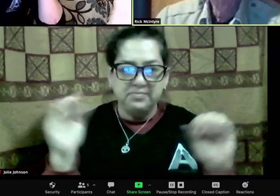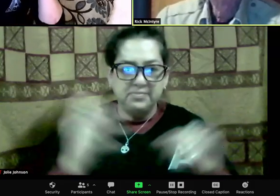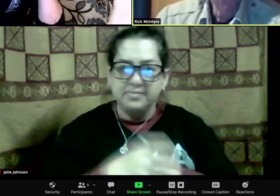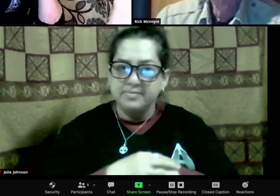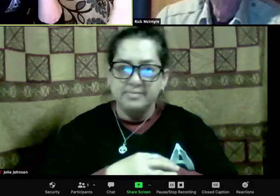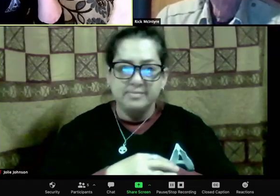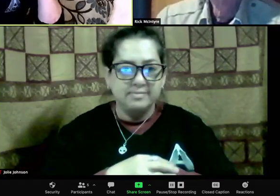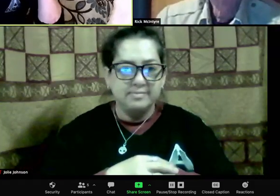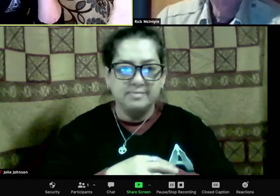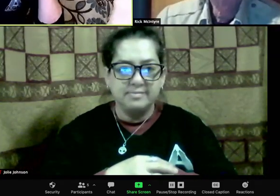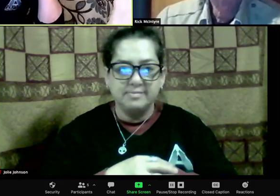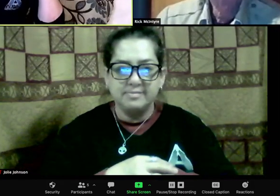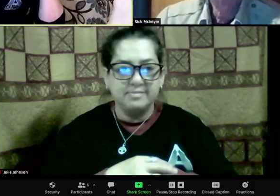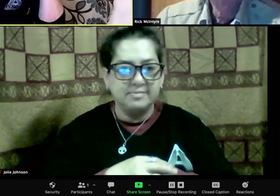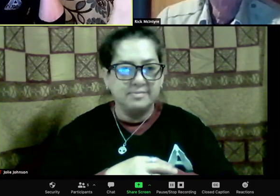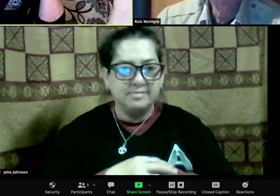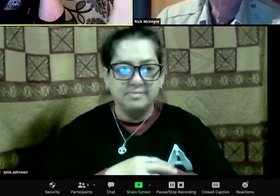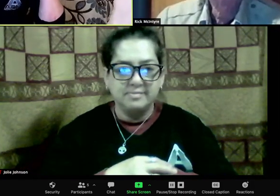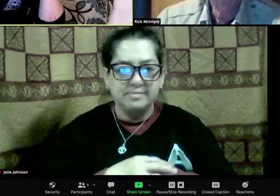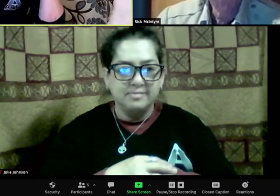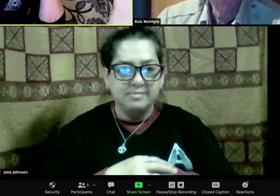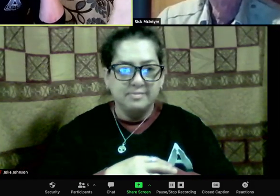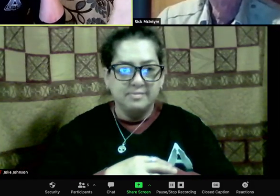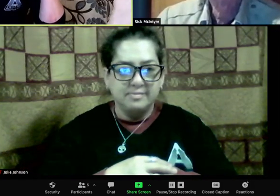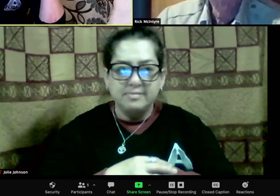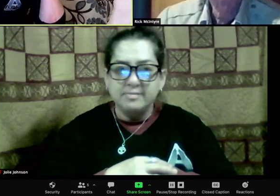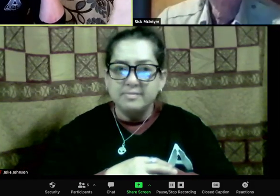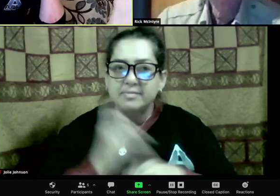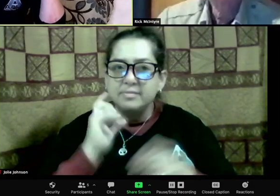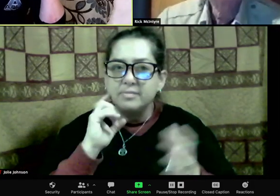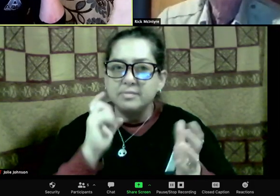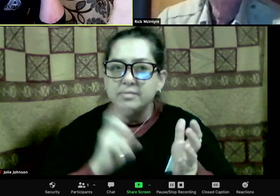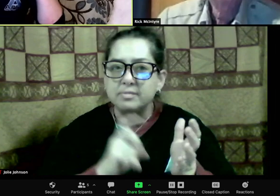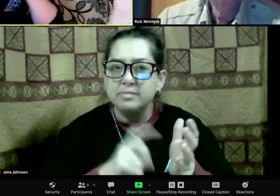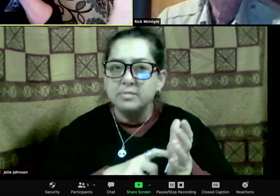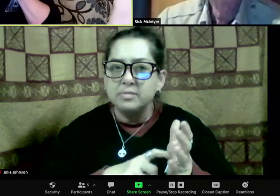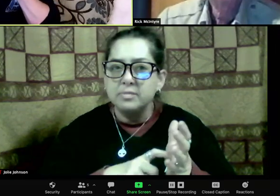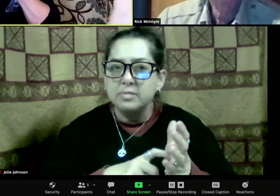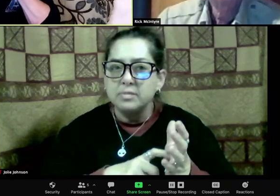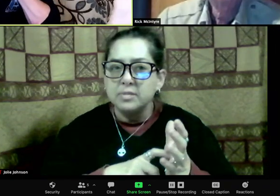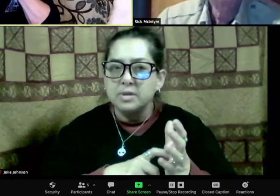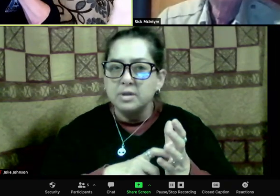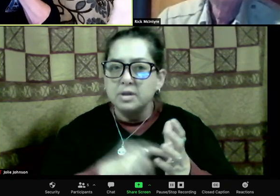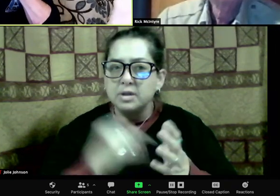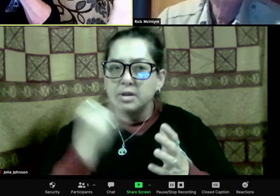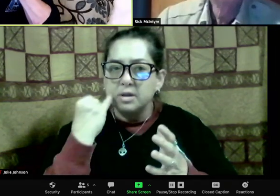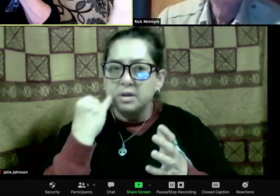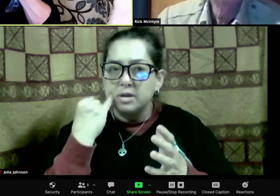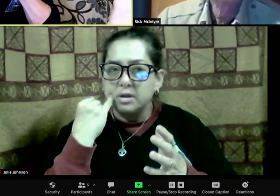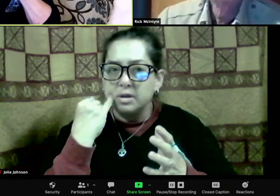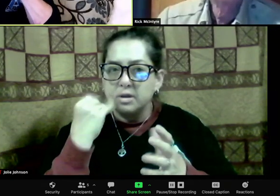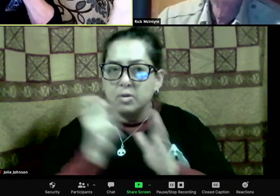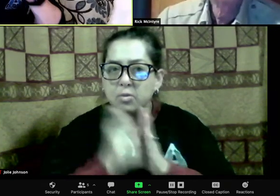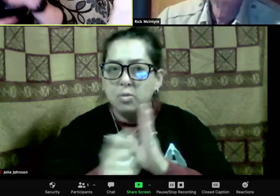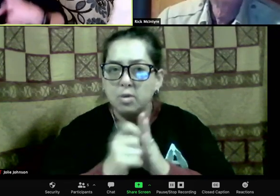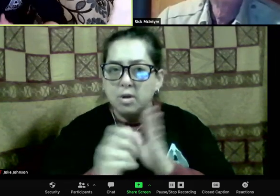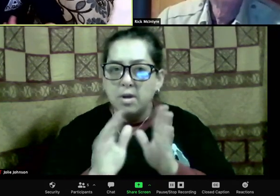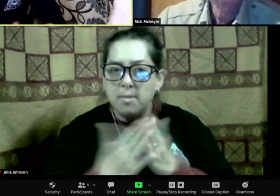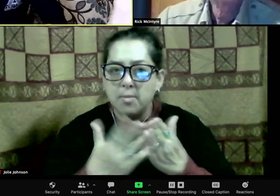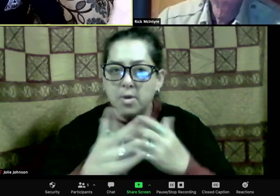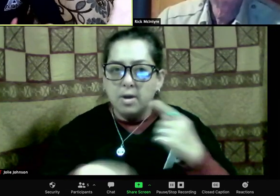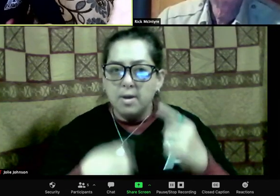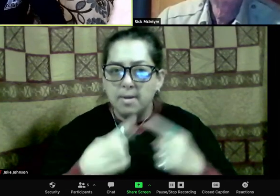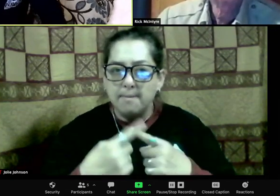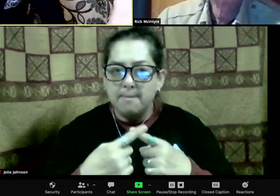So it couldn't have been a more ideal situation for me. And they eventually were the parents of